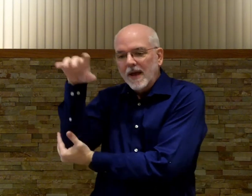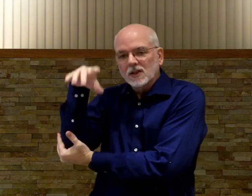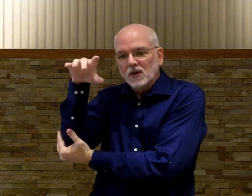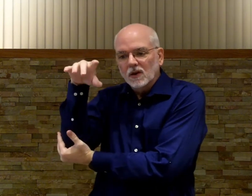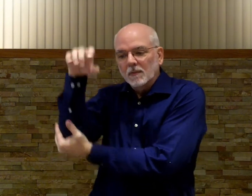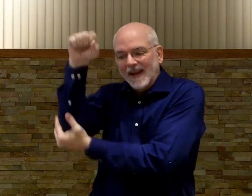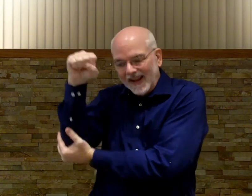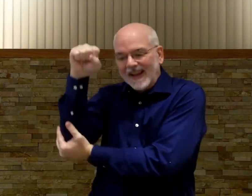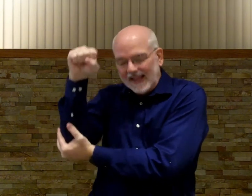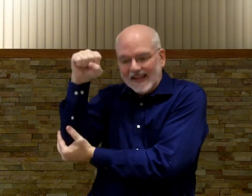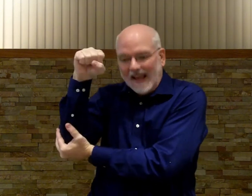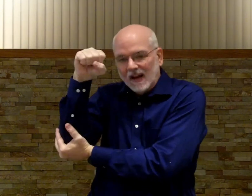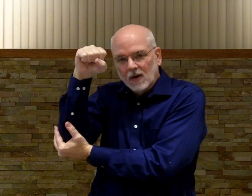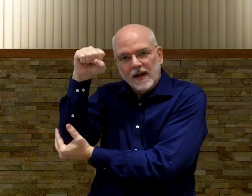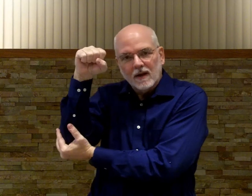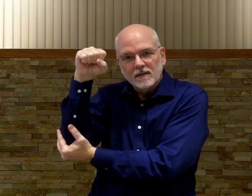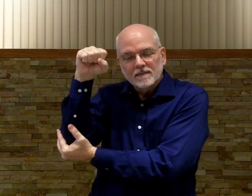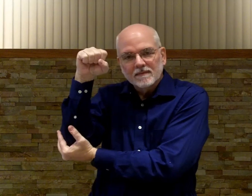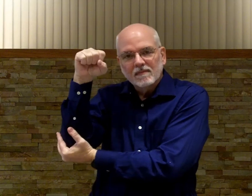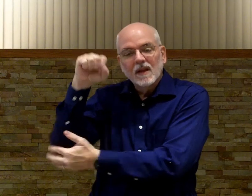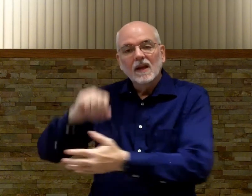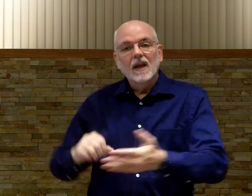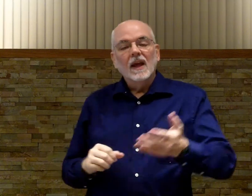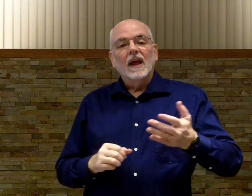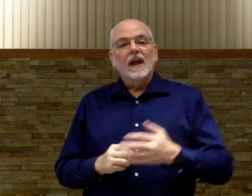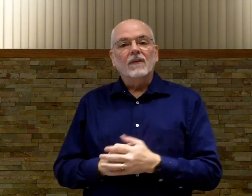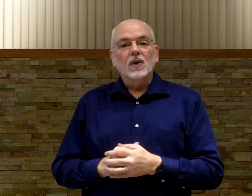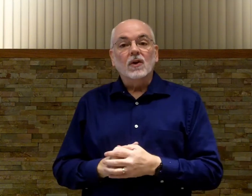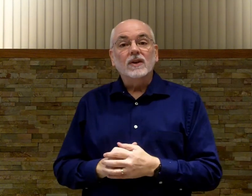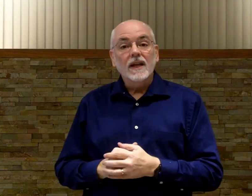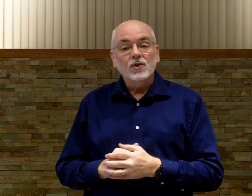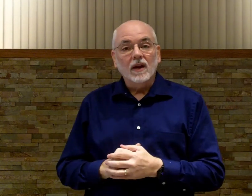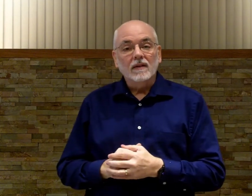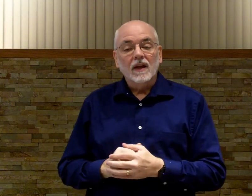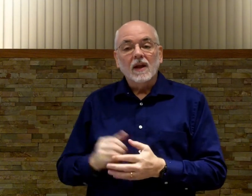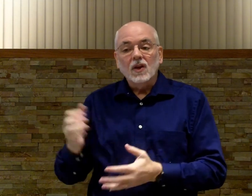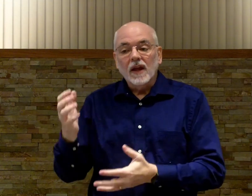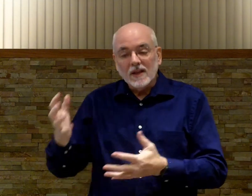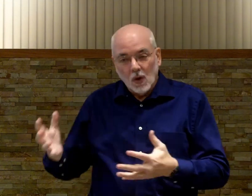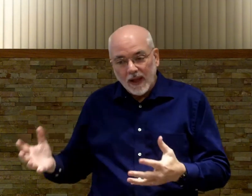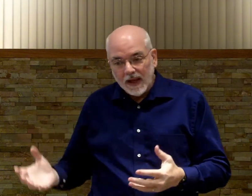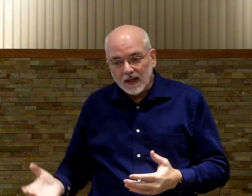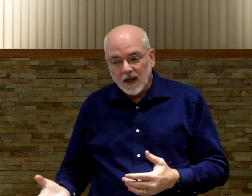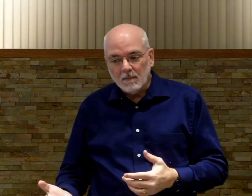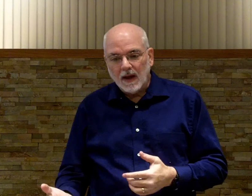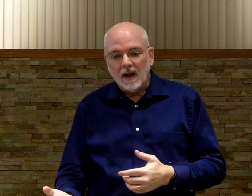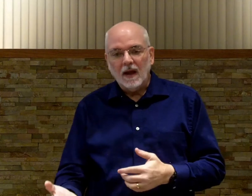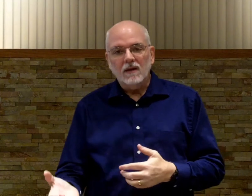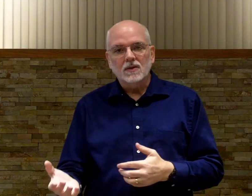pedestal or something and it can't go down. If you're teaching, it's okay to come behind the